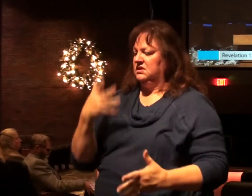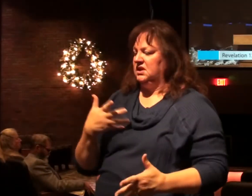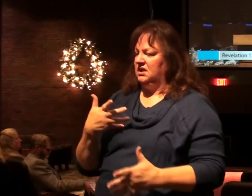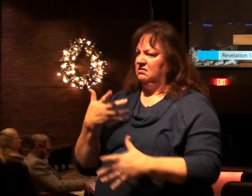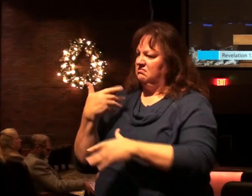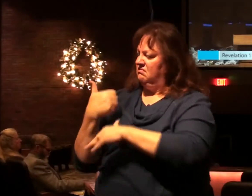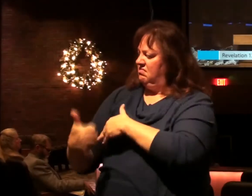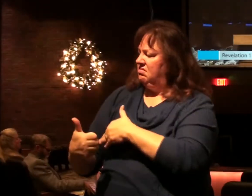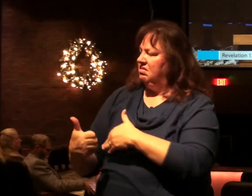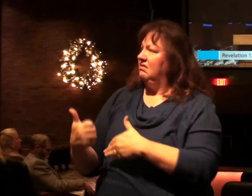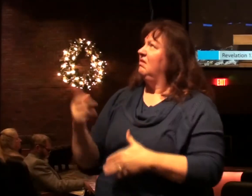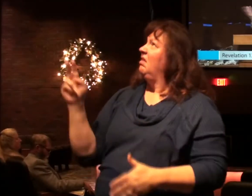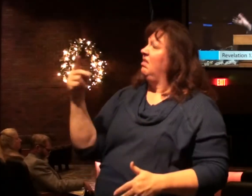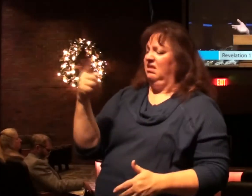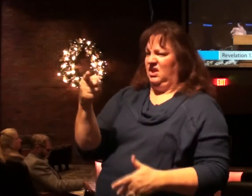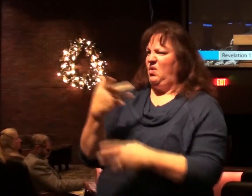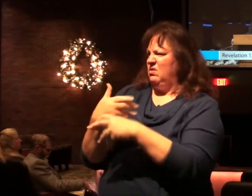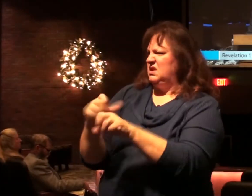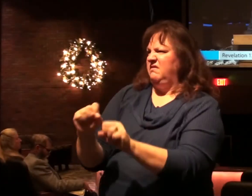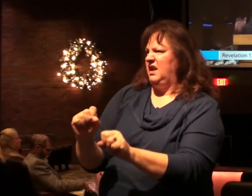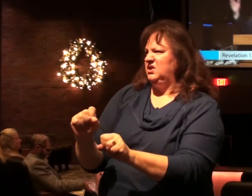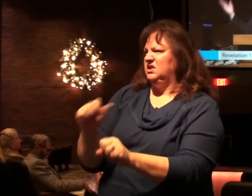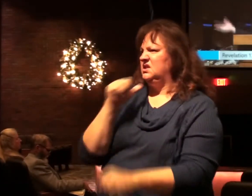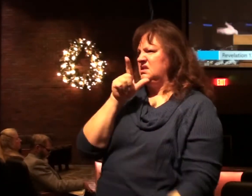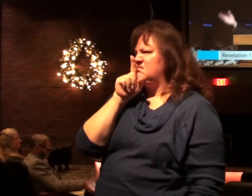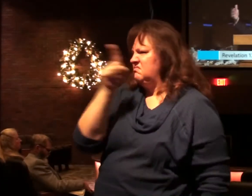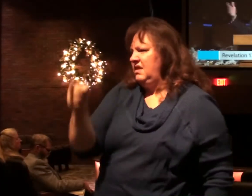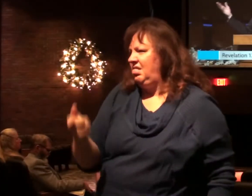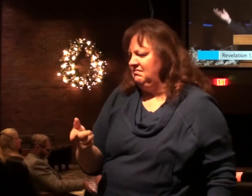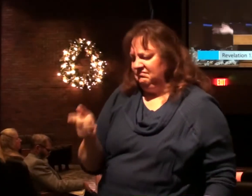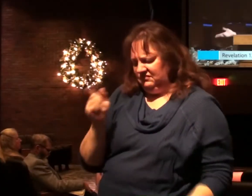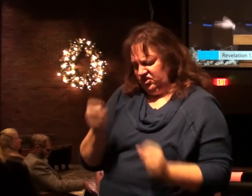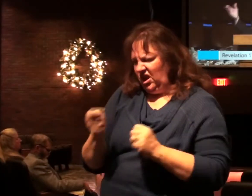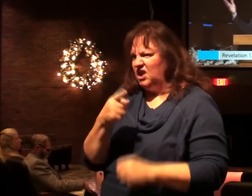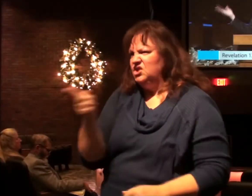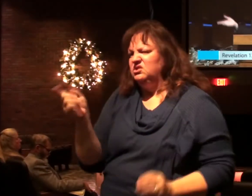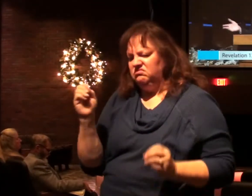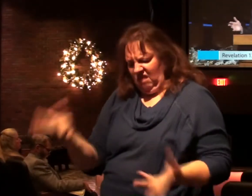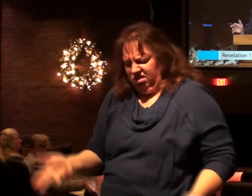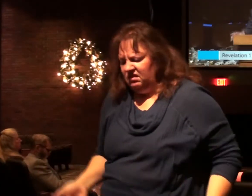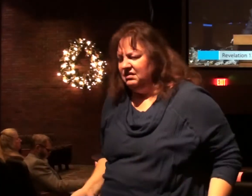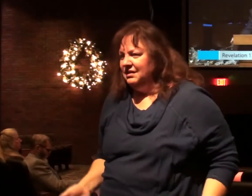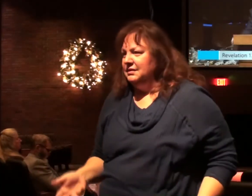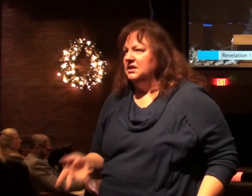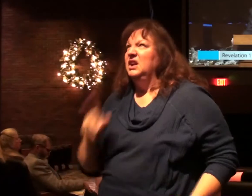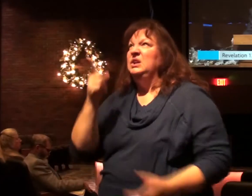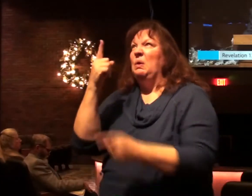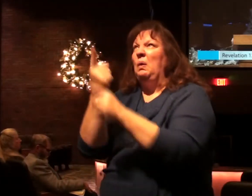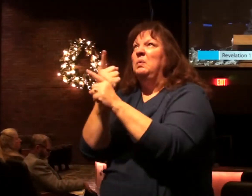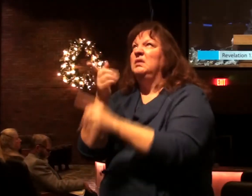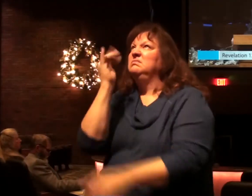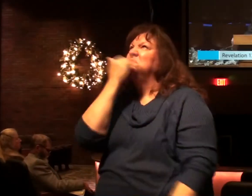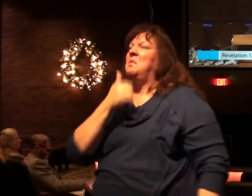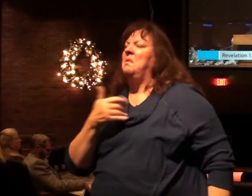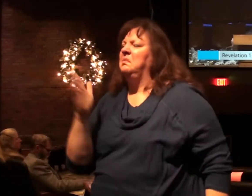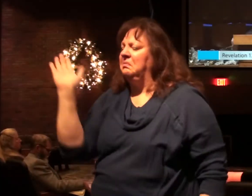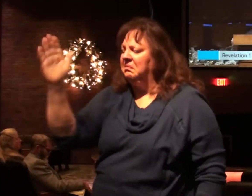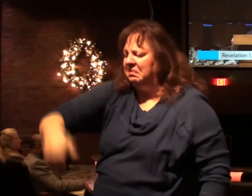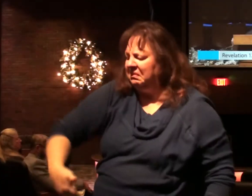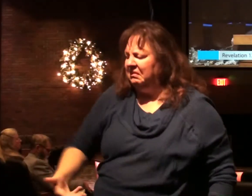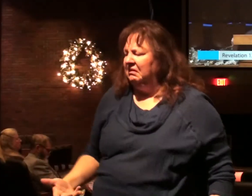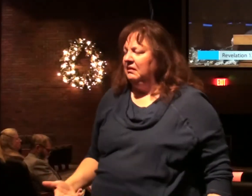Accusing them that their salvation is not real and hasn't changed them and all. their righteousness is only whatever